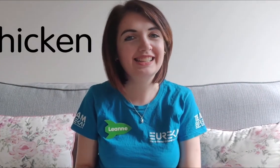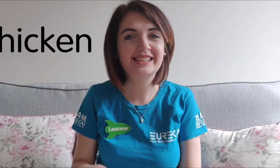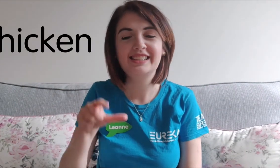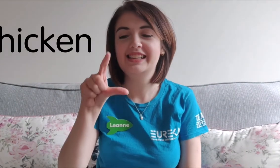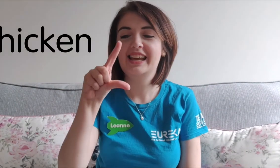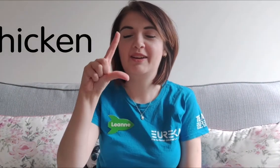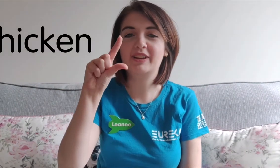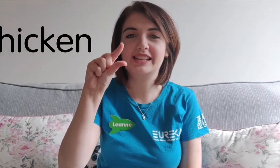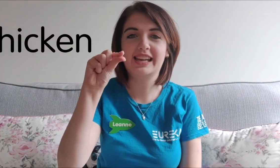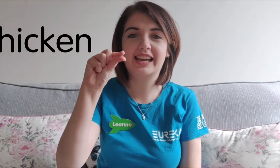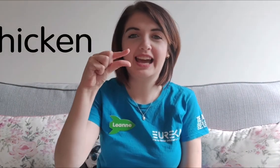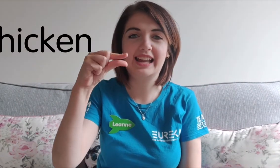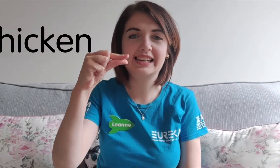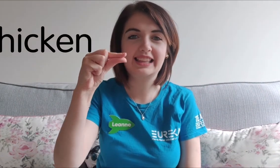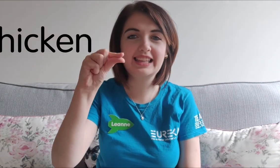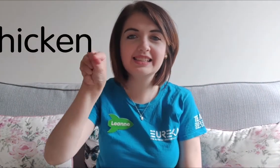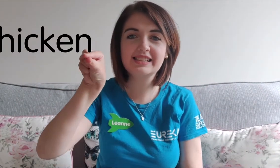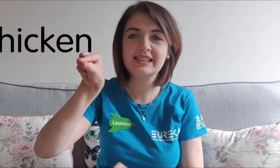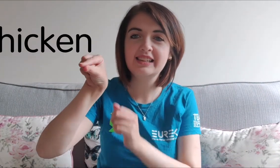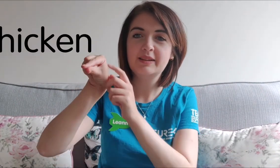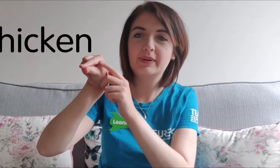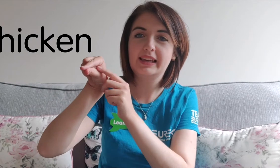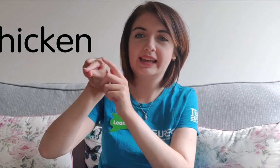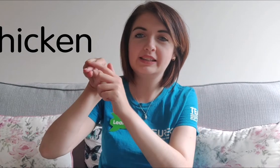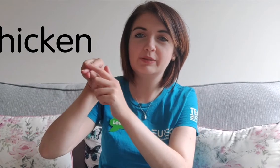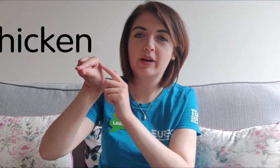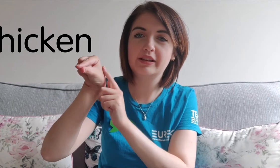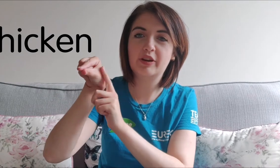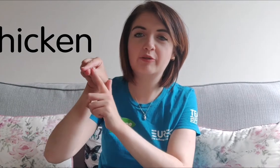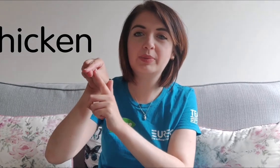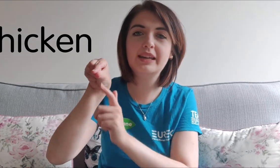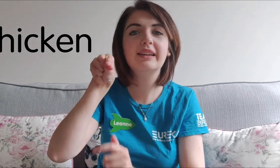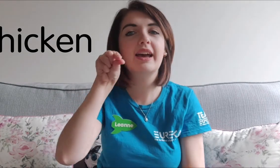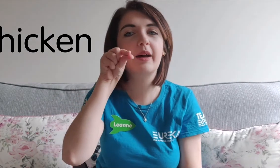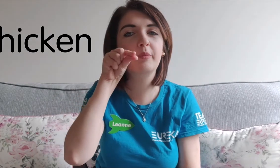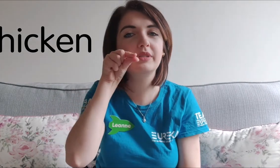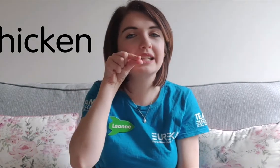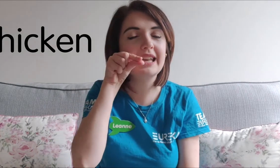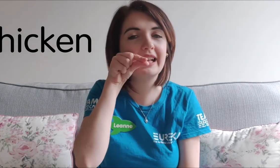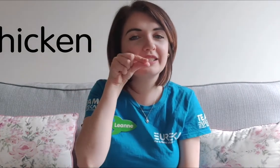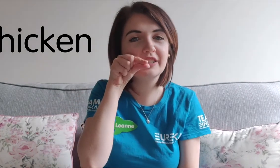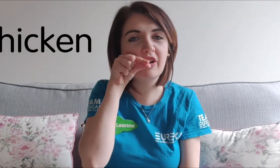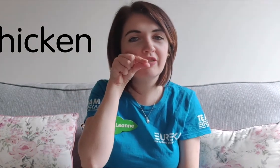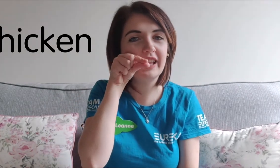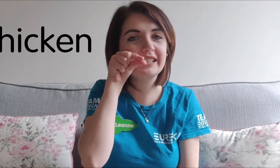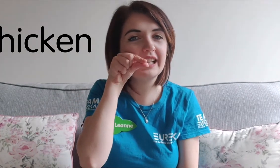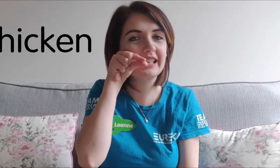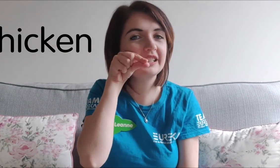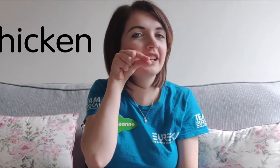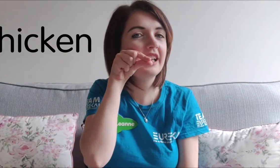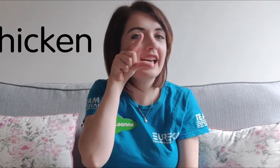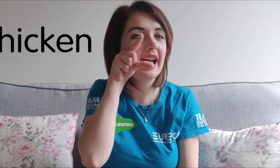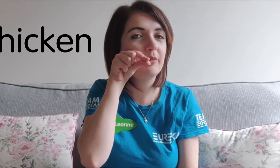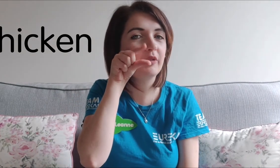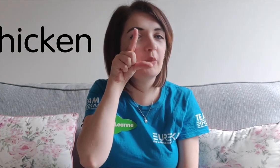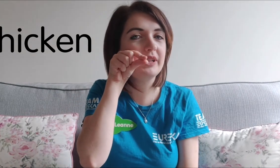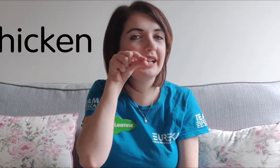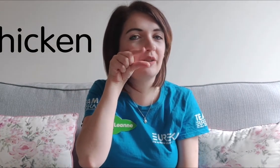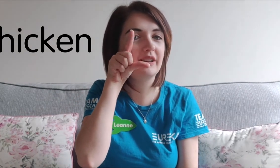and we're going to take our hand like this make it into a sort of beak and put it next to your face like this and move it up and down